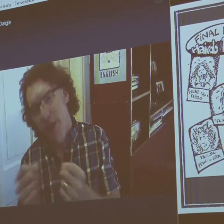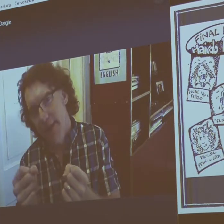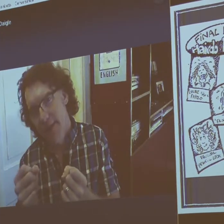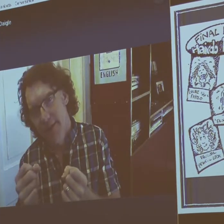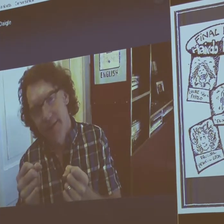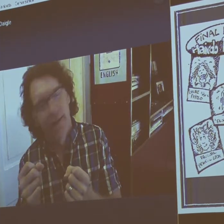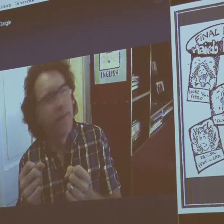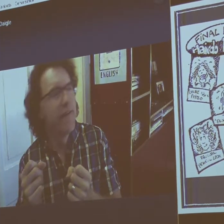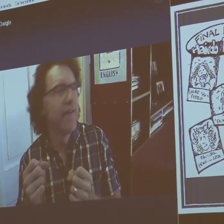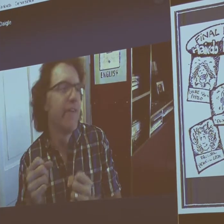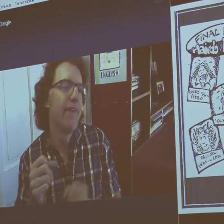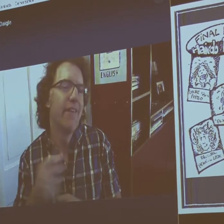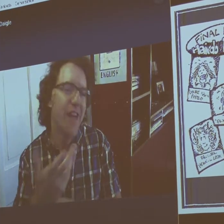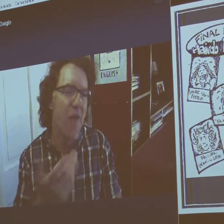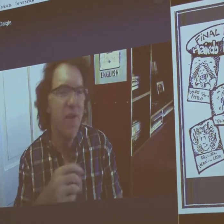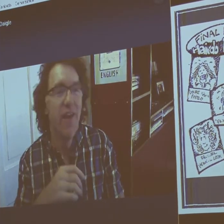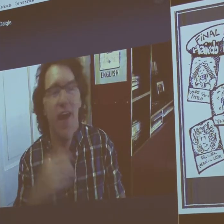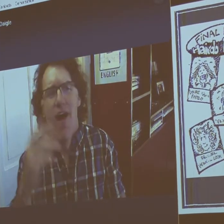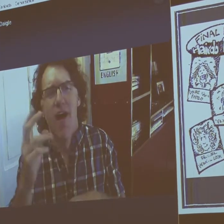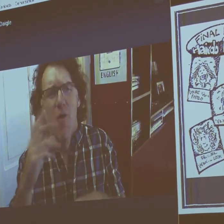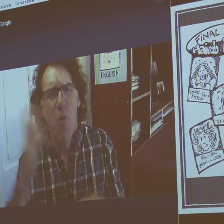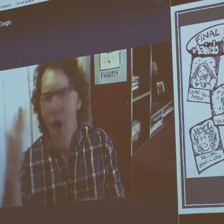one about spring break.